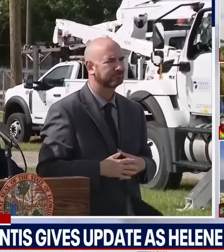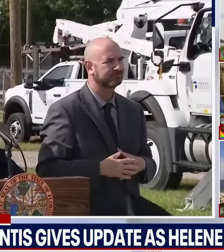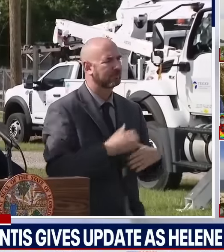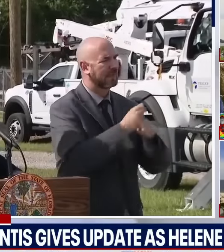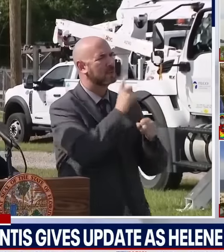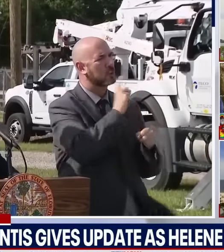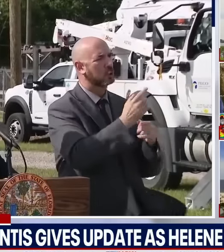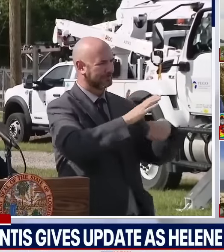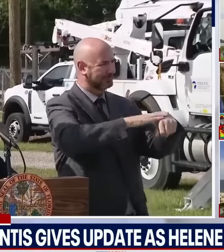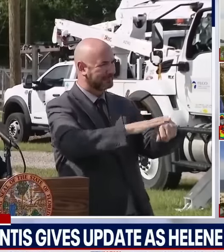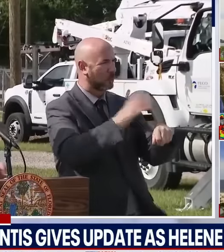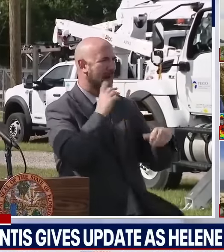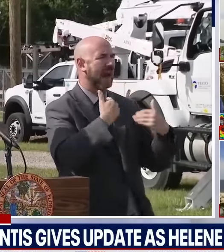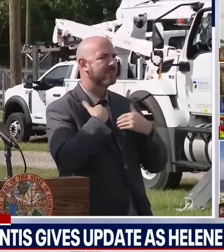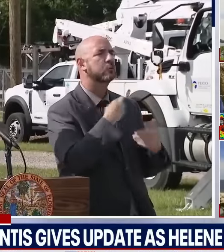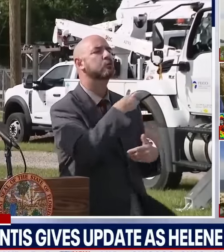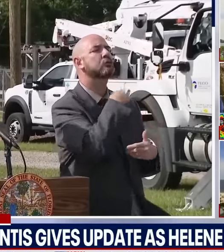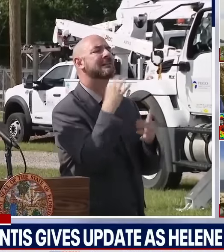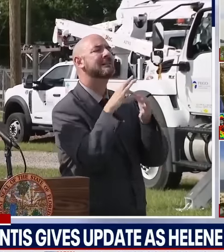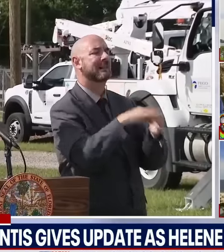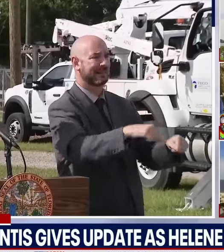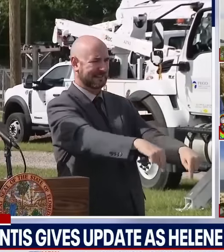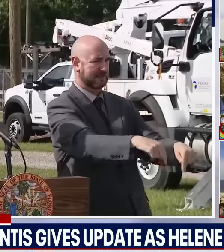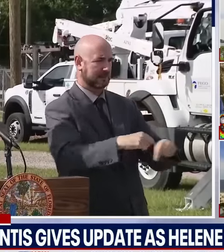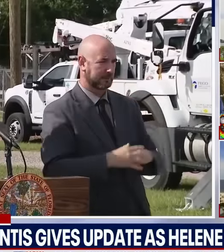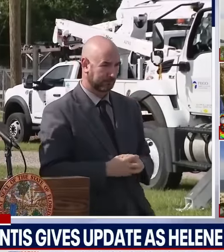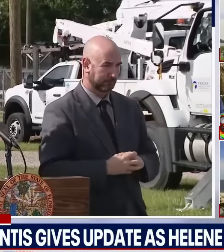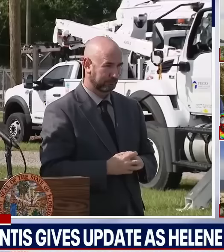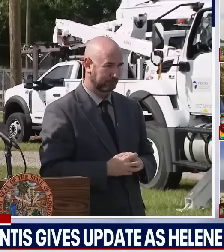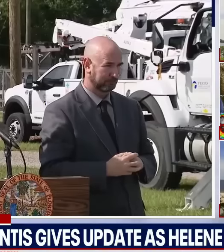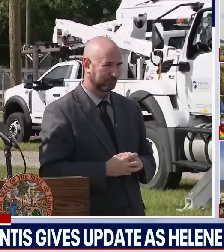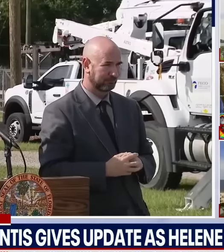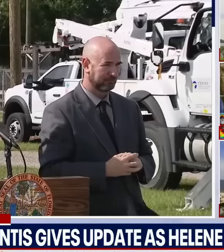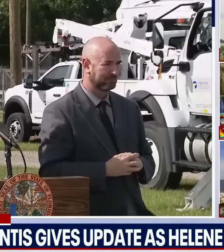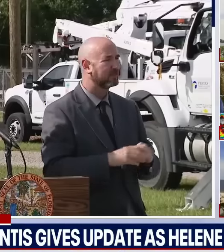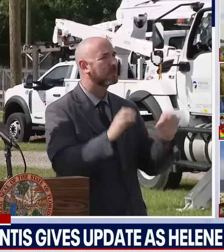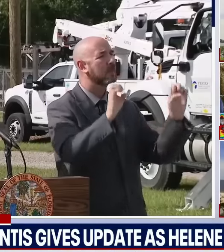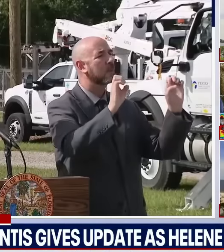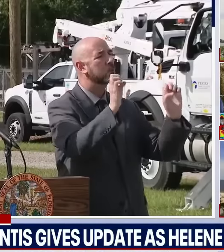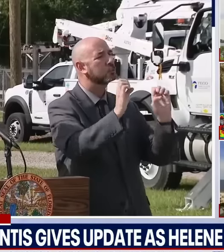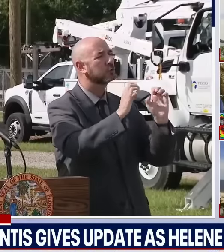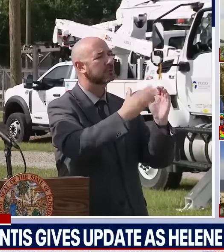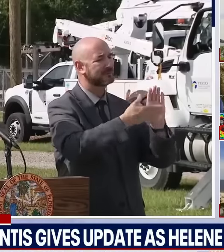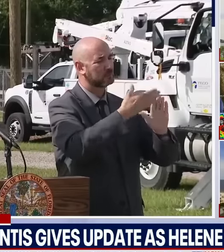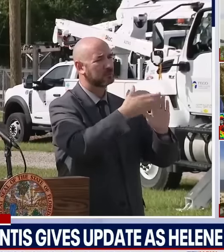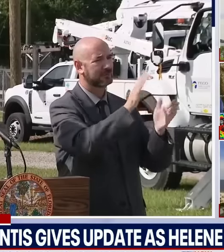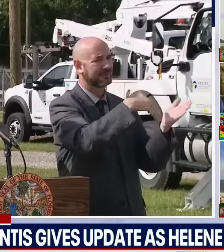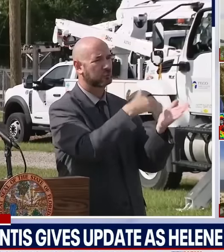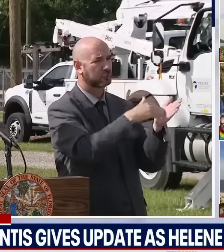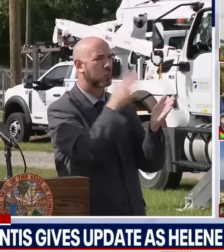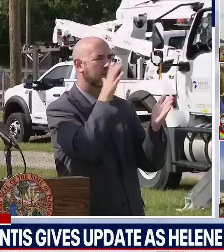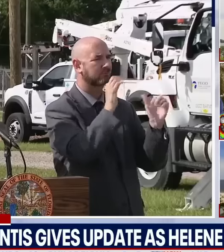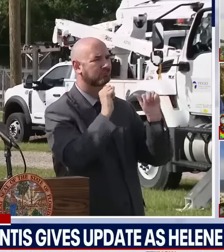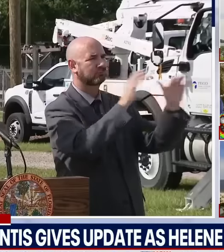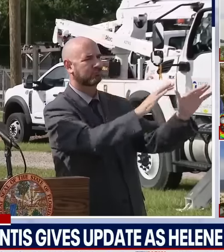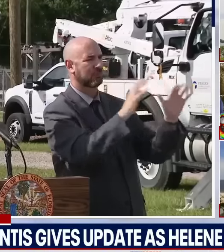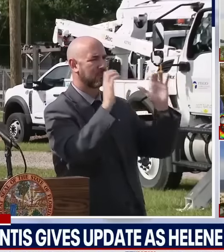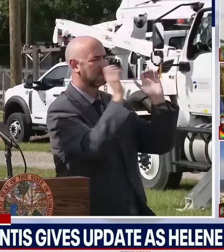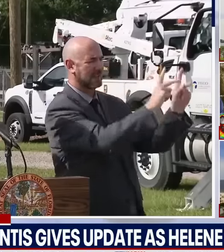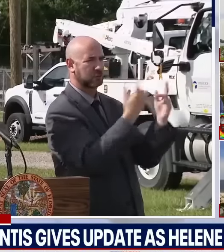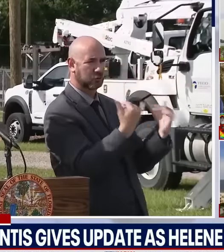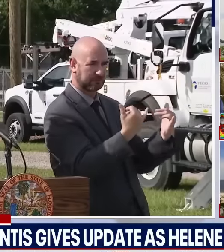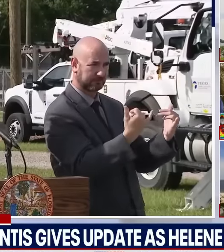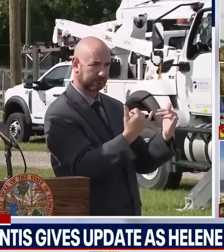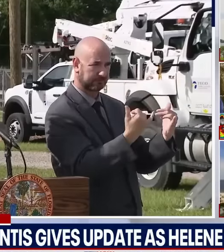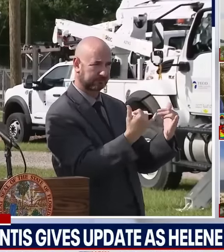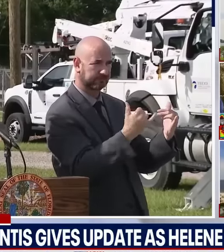We're going to be back in the emergency operations center today. We're going to fly back to Tallahassee. Our plan is just be hunkered down there, even